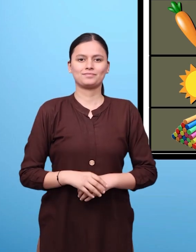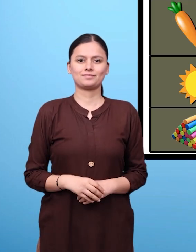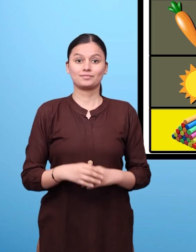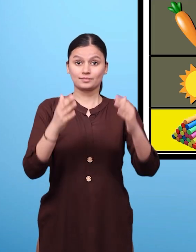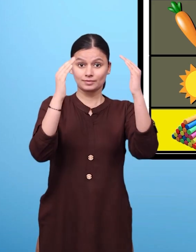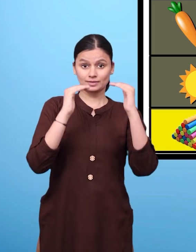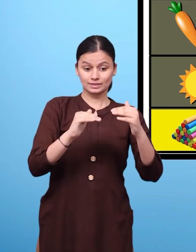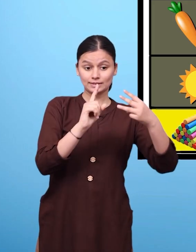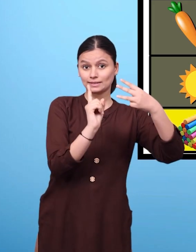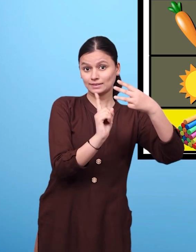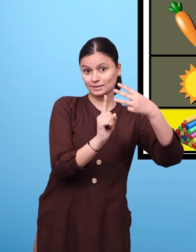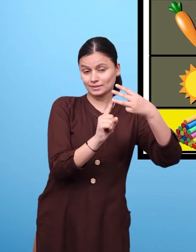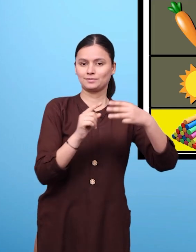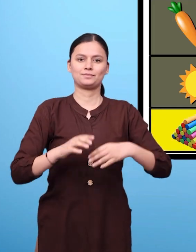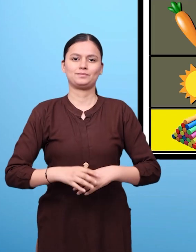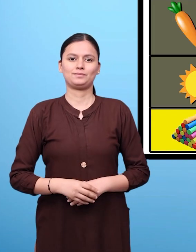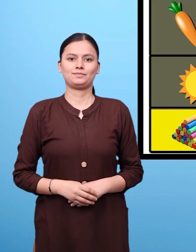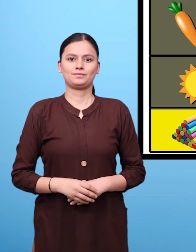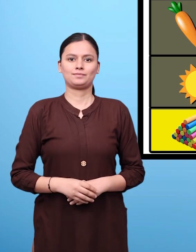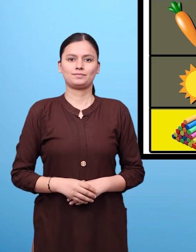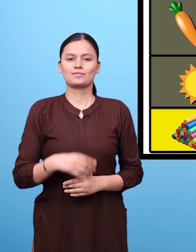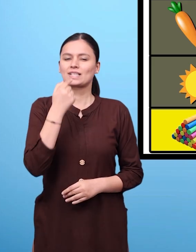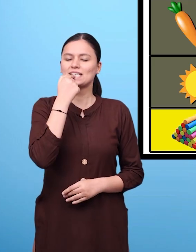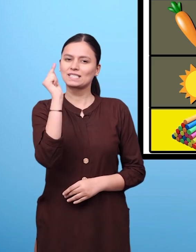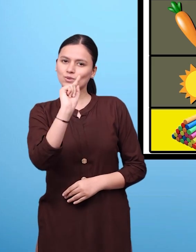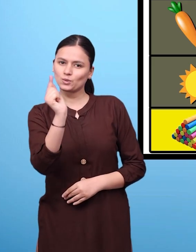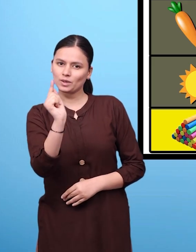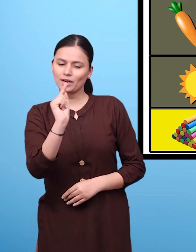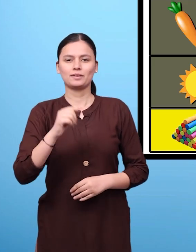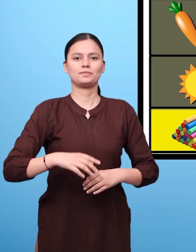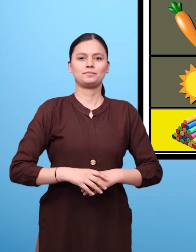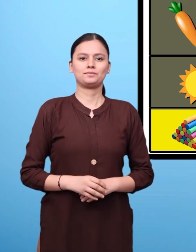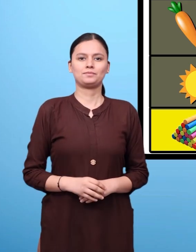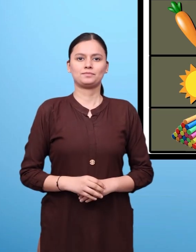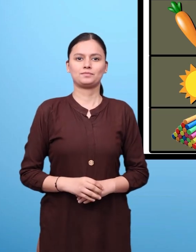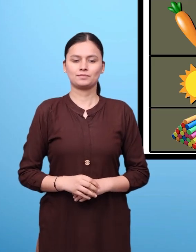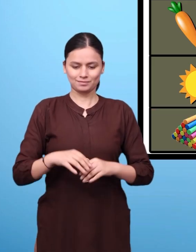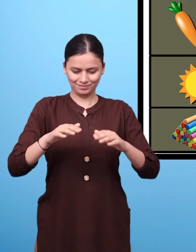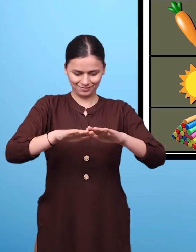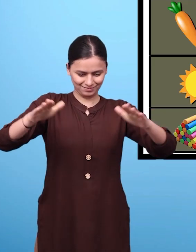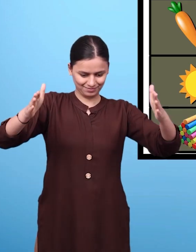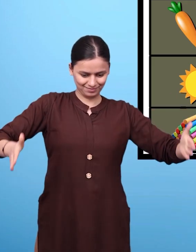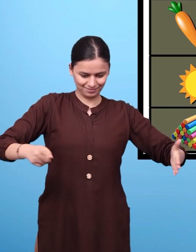And finally the third row has a chalk a wooden box